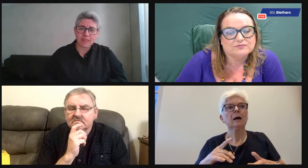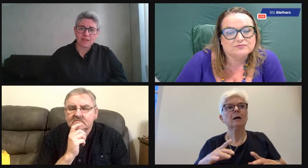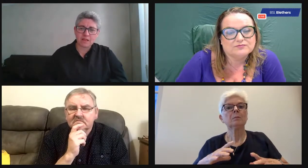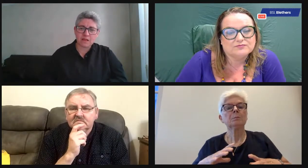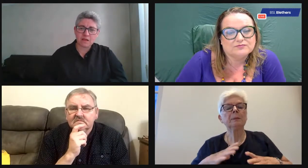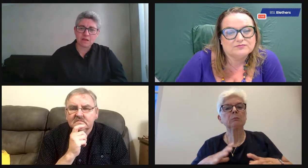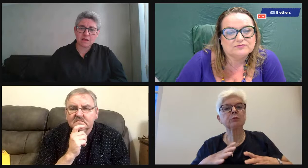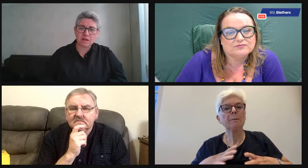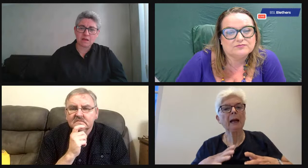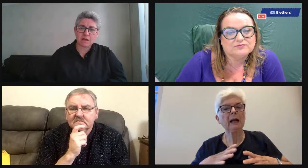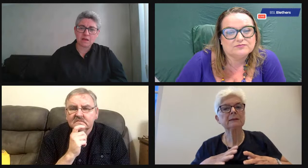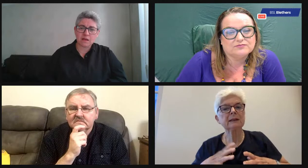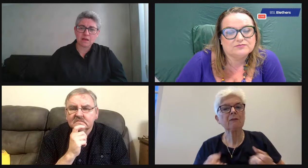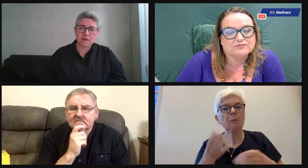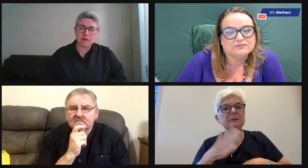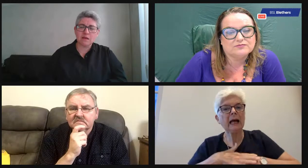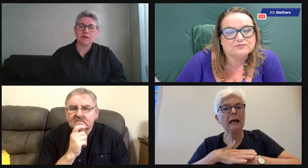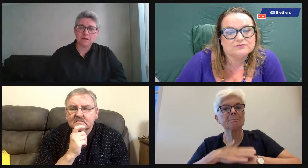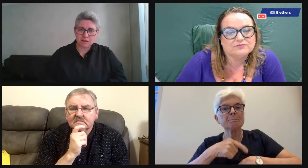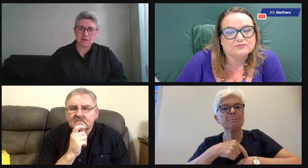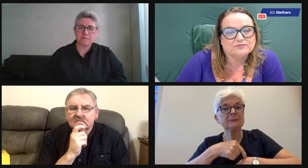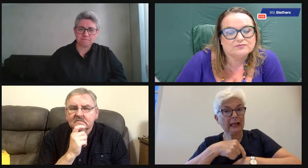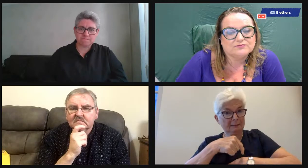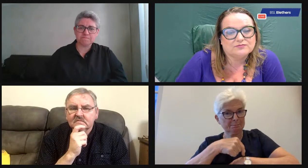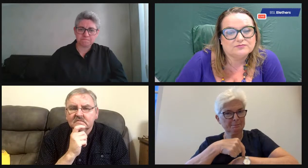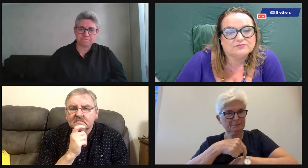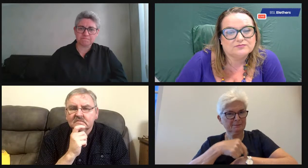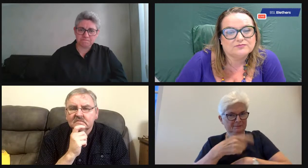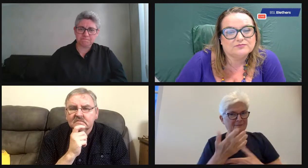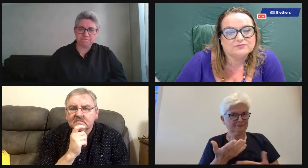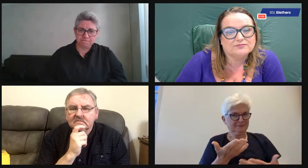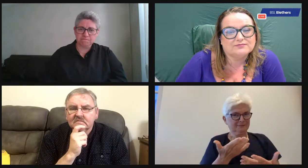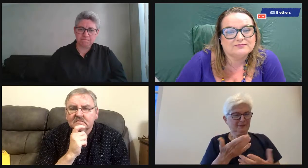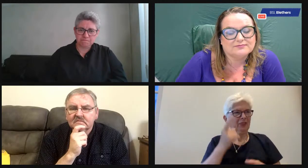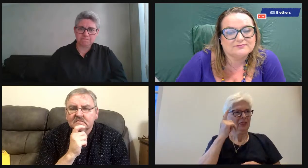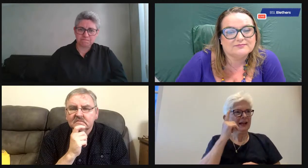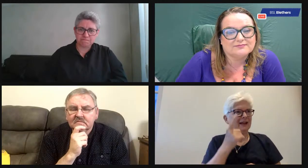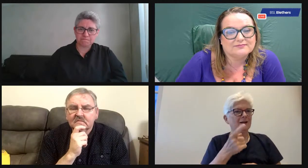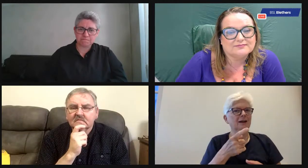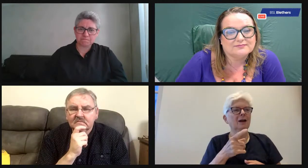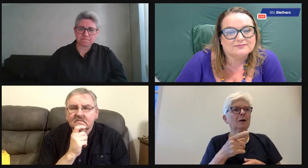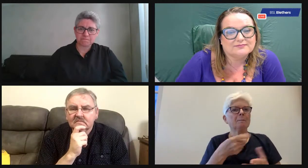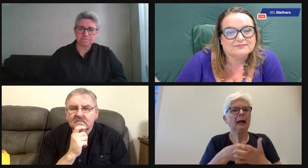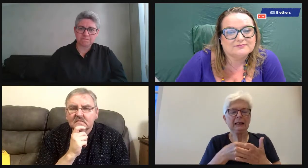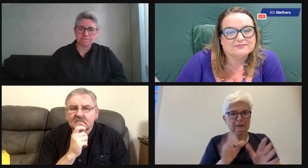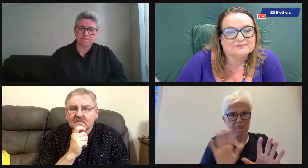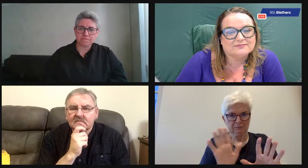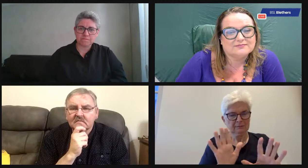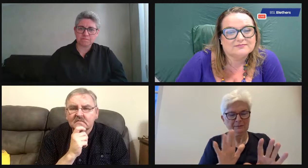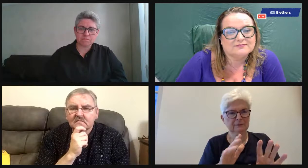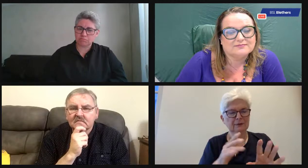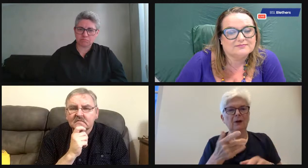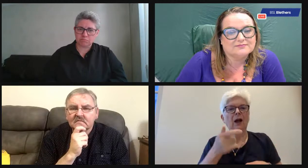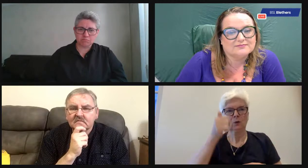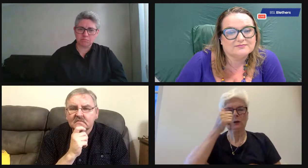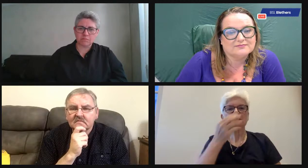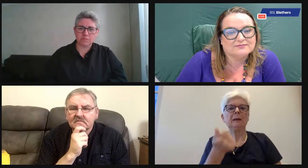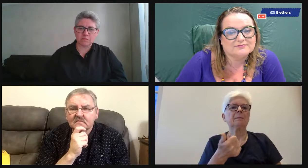I think the most important tool is time, timekeeping and being prepared. It's not about